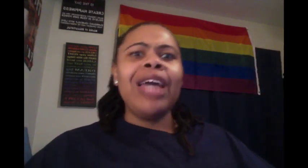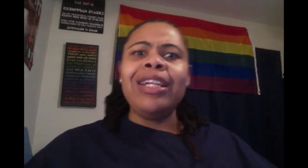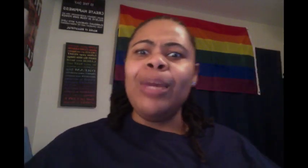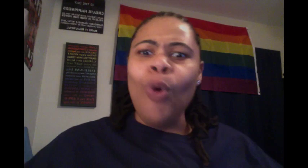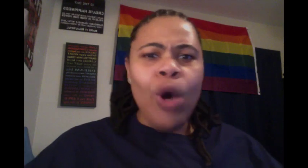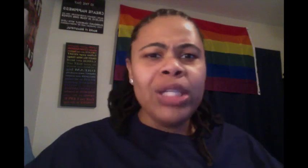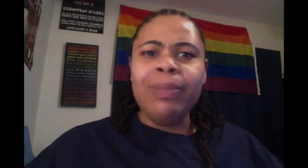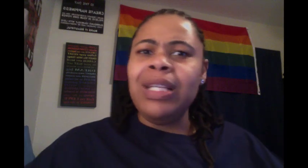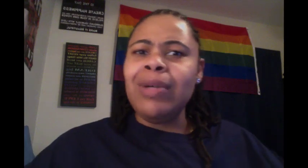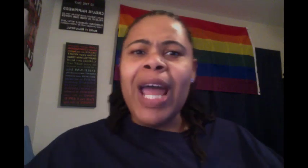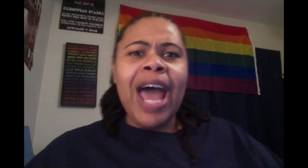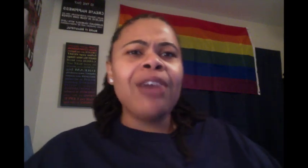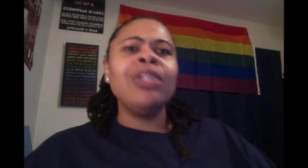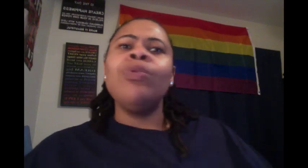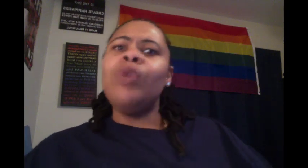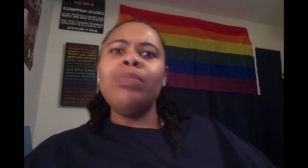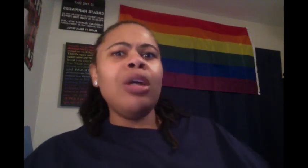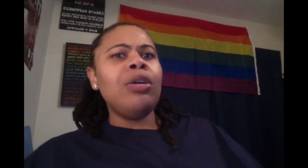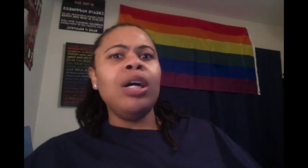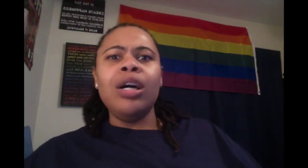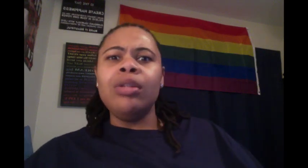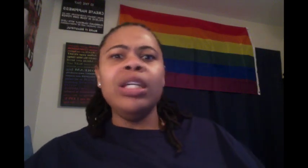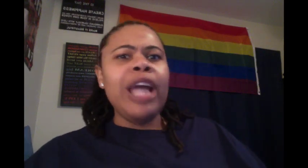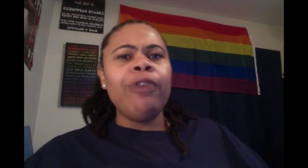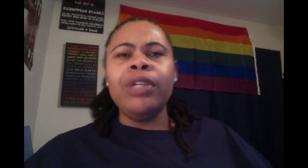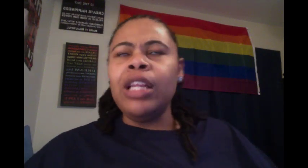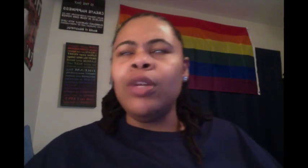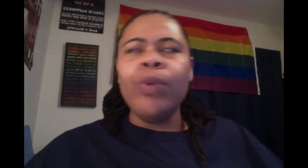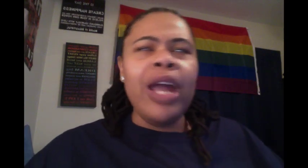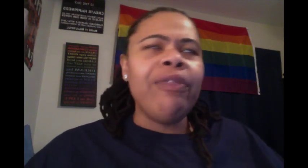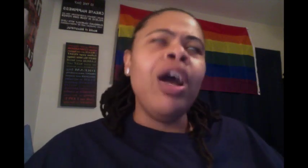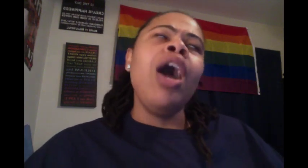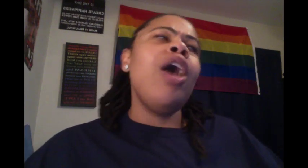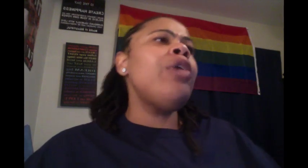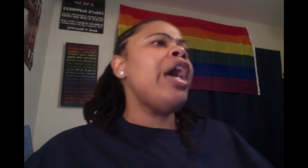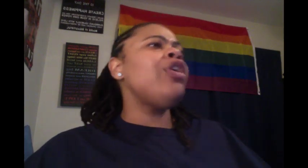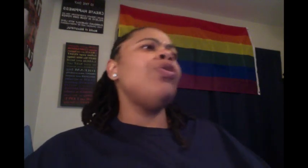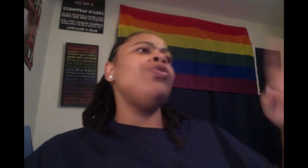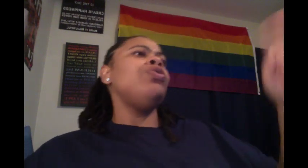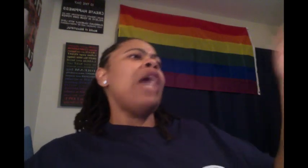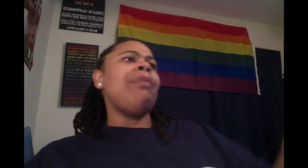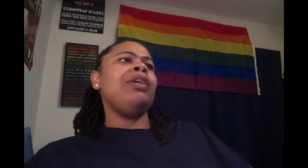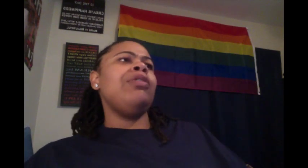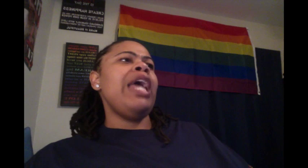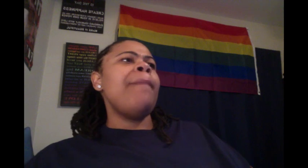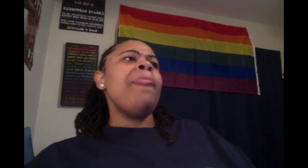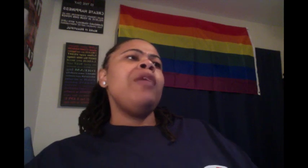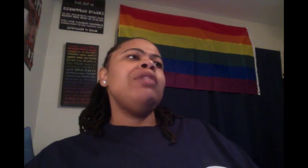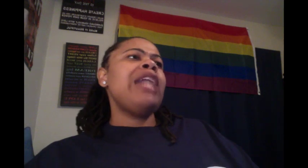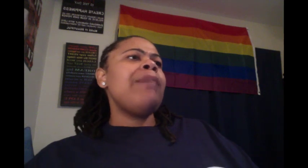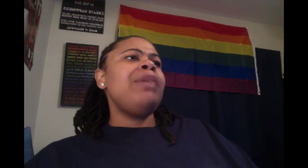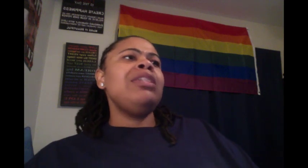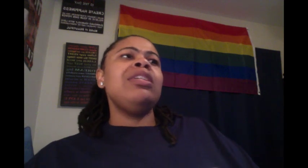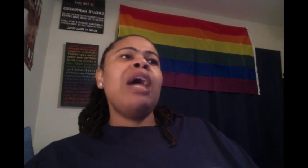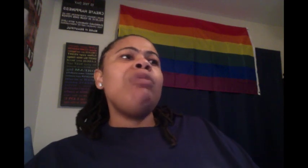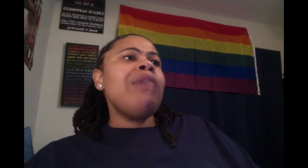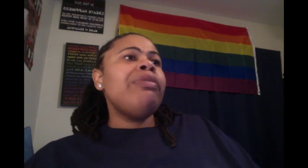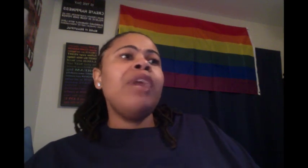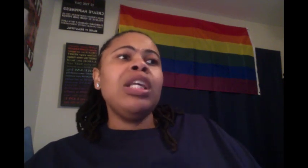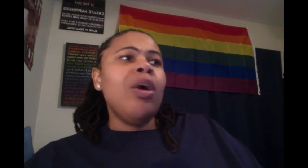goddamn whores up in his white house, wouldn't be on the lookout for nothing or whatever. Okay, cool. You got me on that. It was like, bitch. Cause I would never fuck your